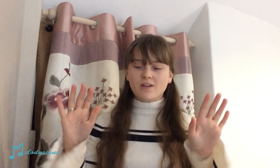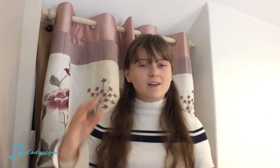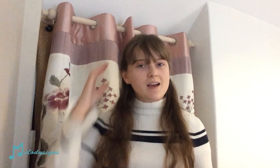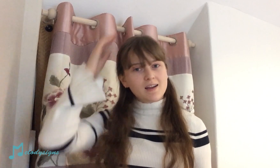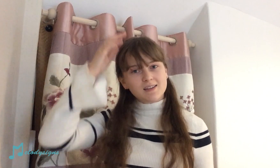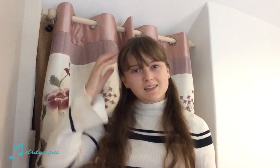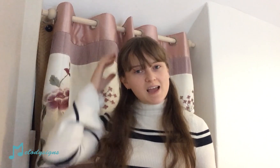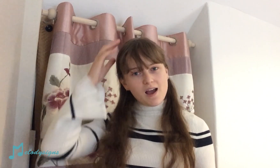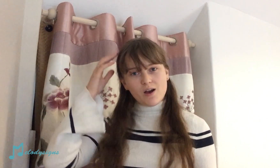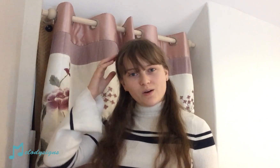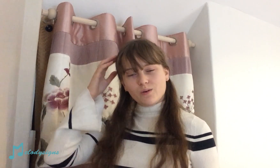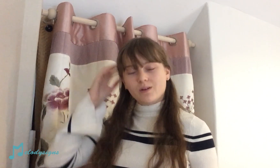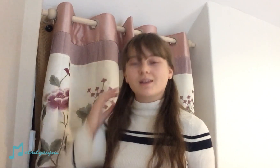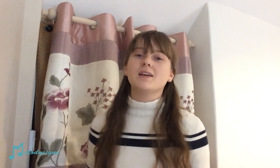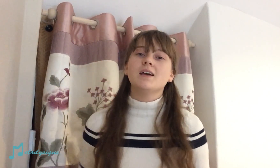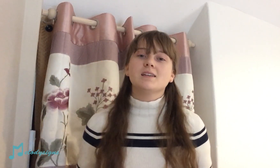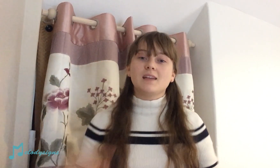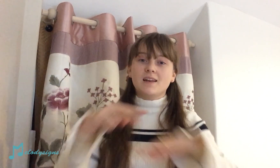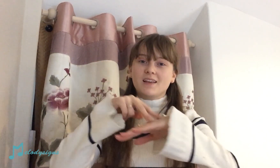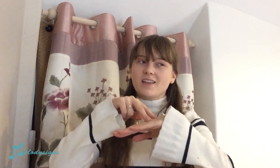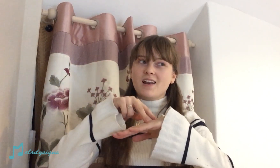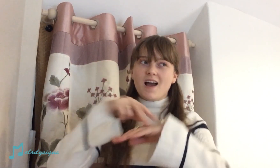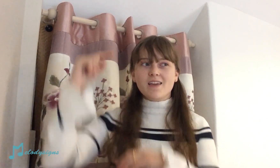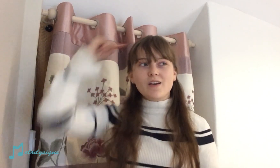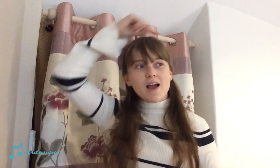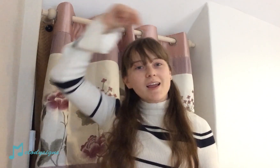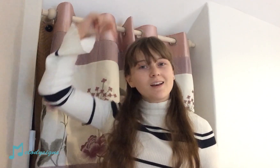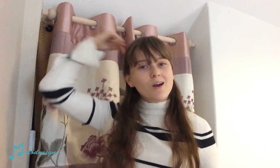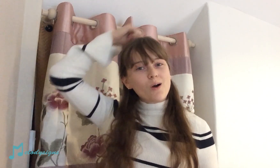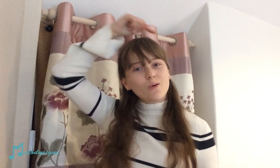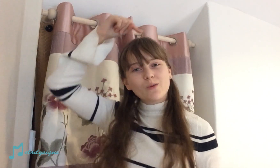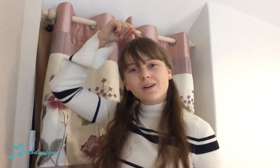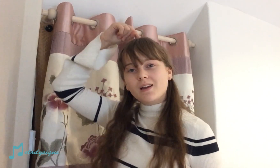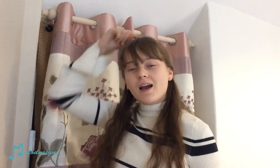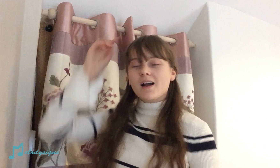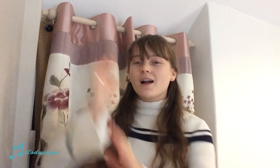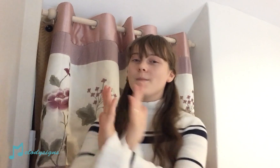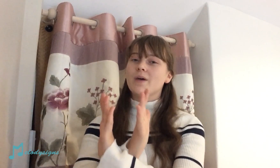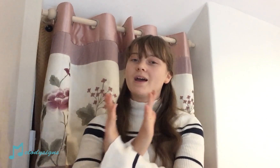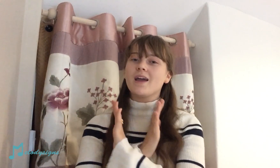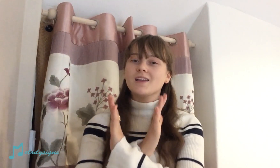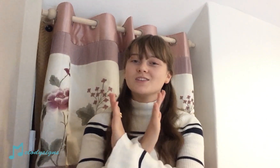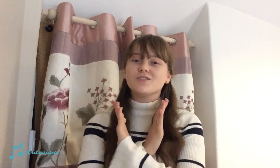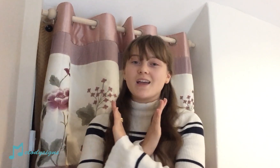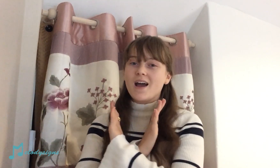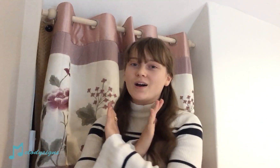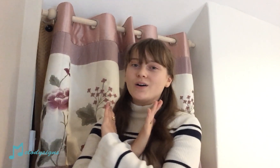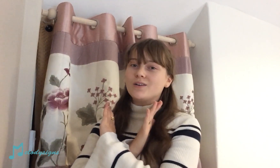really had a doubt Standing in the light of your halo, I got my angel now